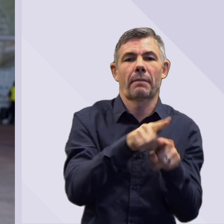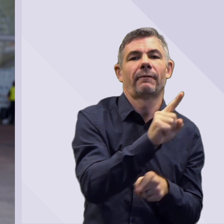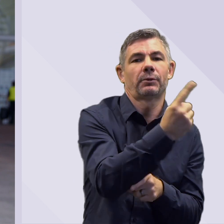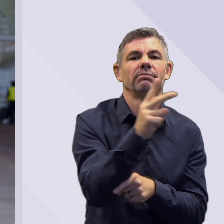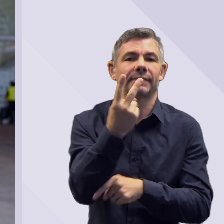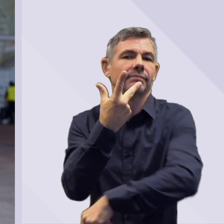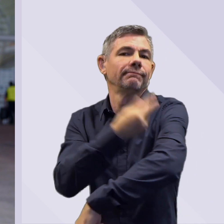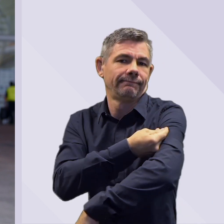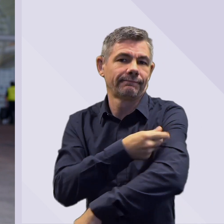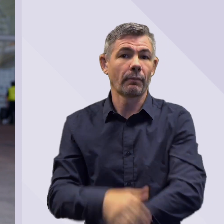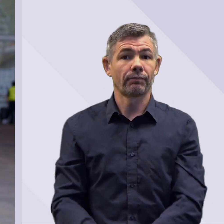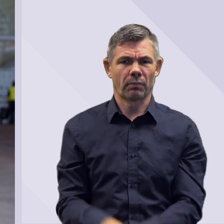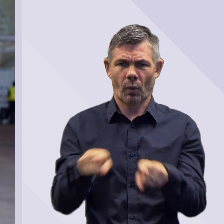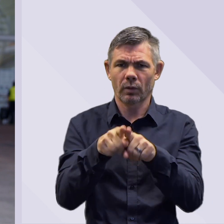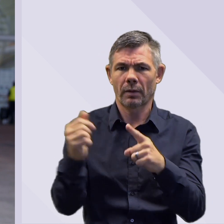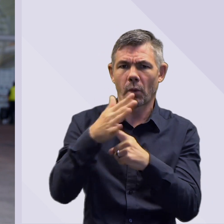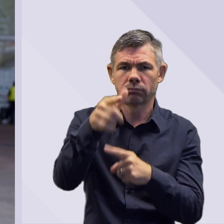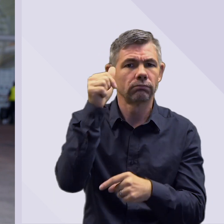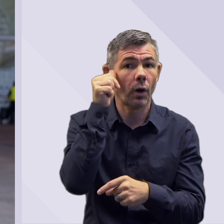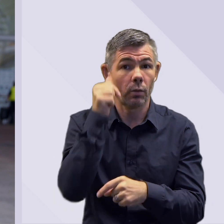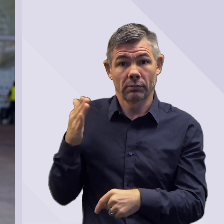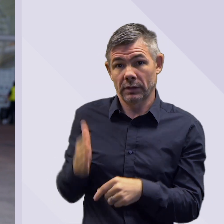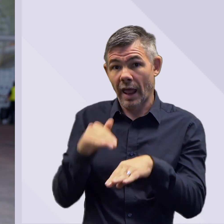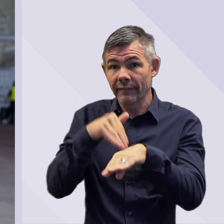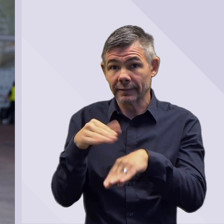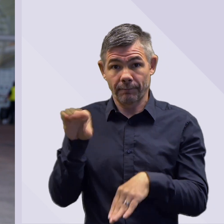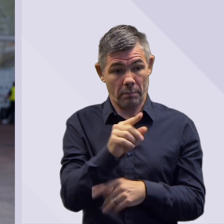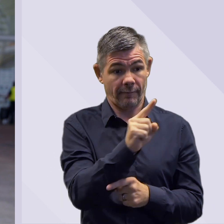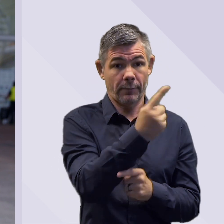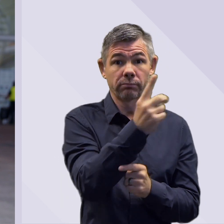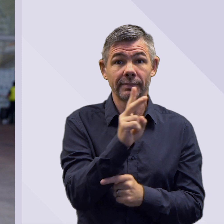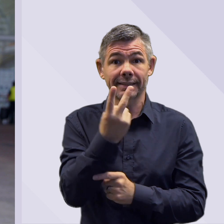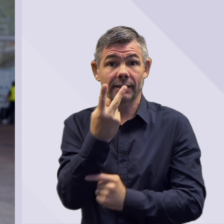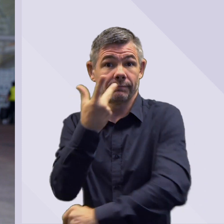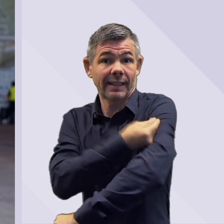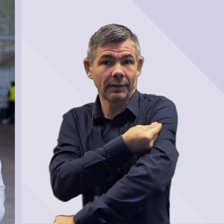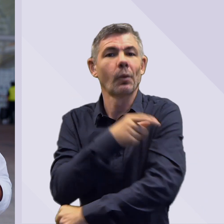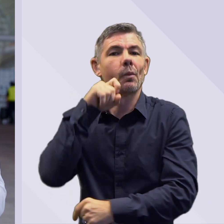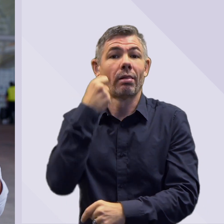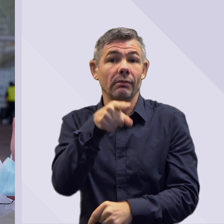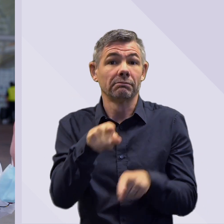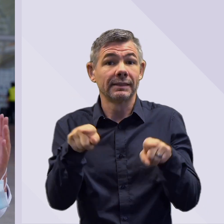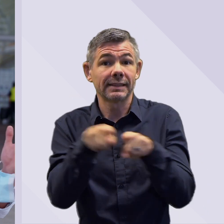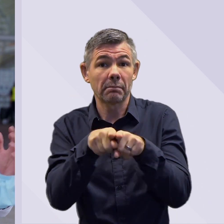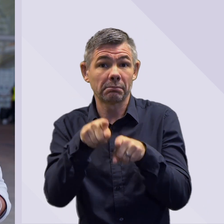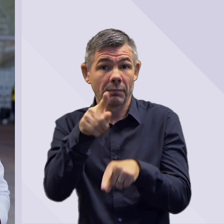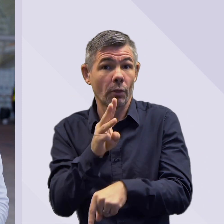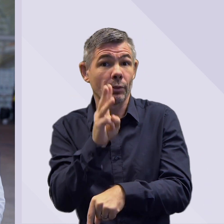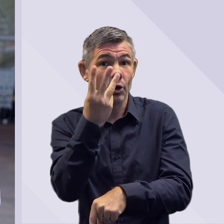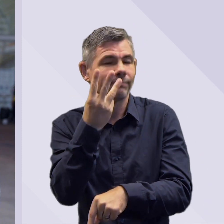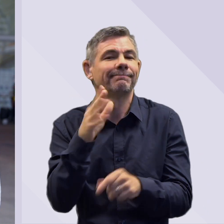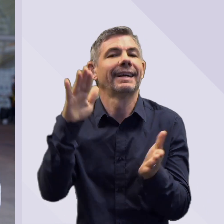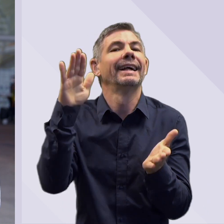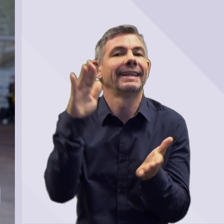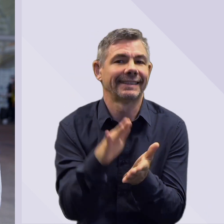any more side effects than your dose two. I know a lot of people have said oh am I going to feel more side effects after a third dose that gap is quite important